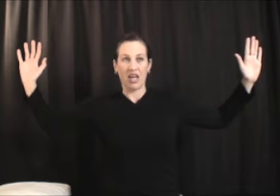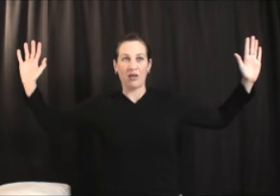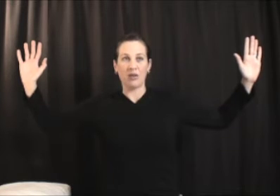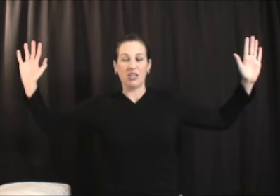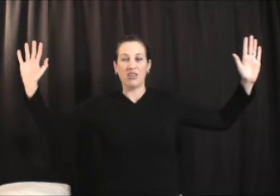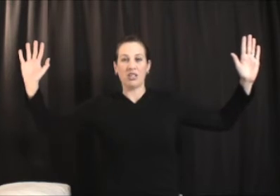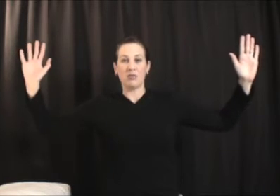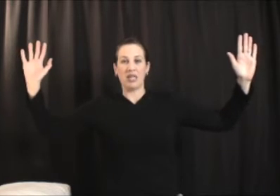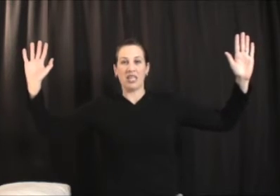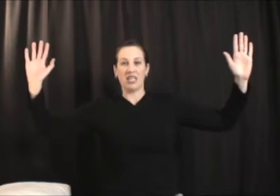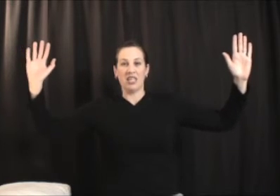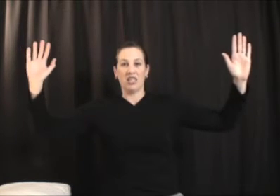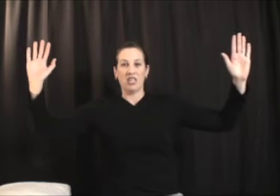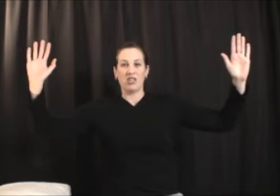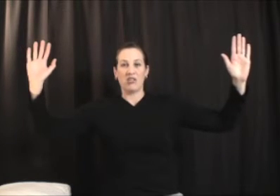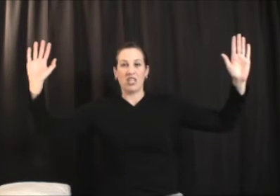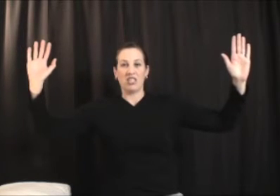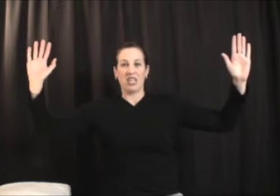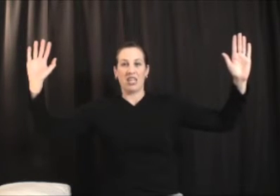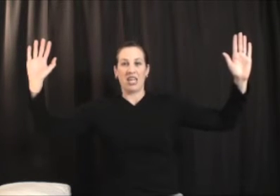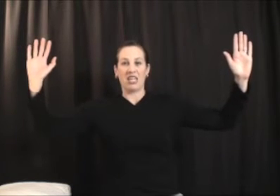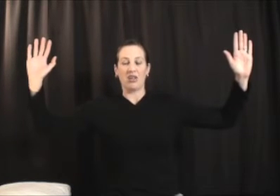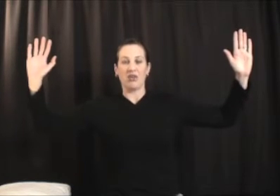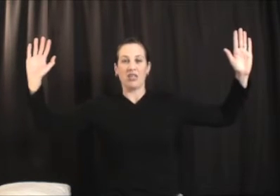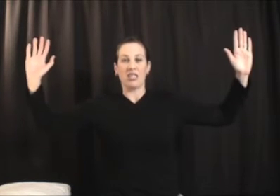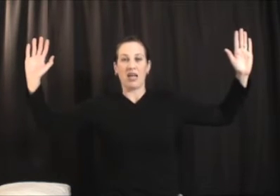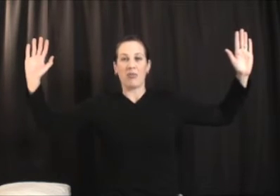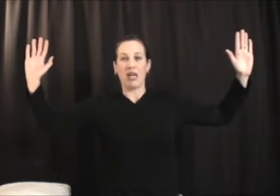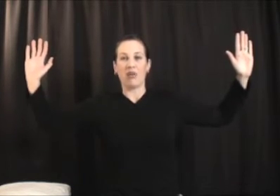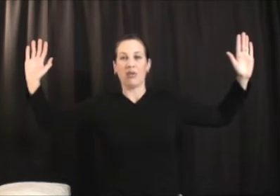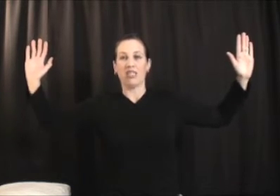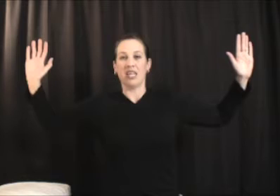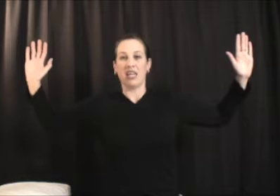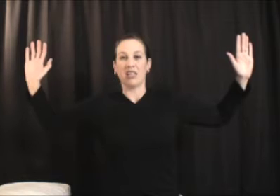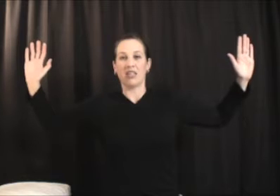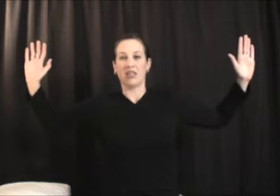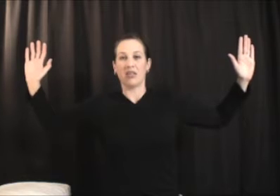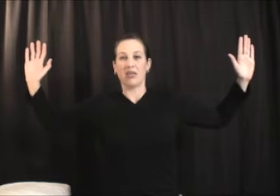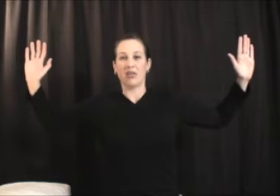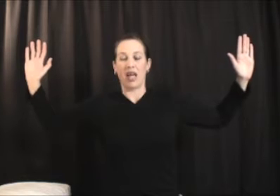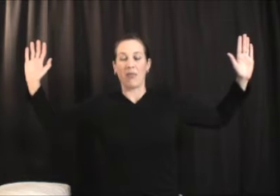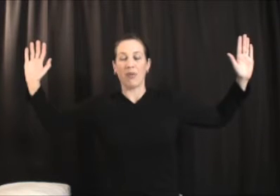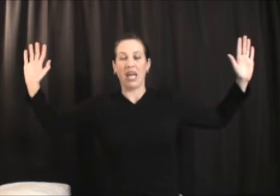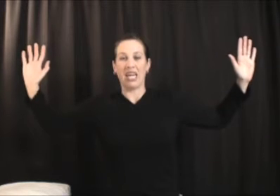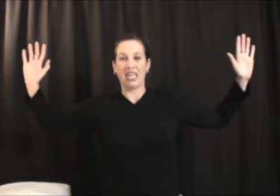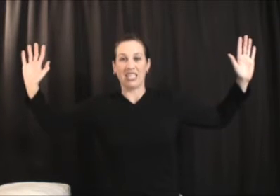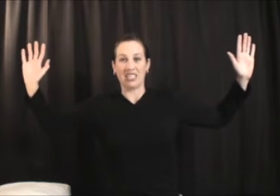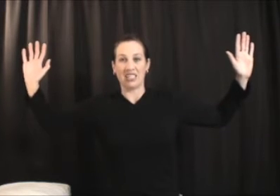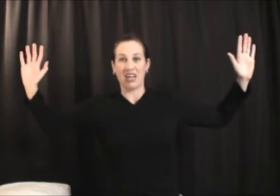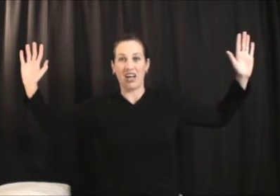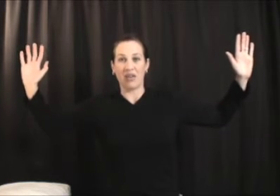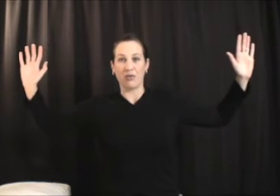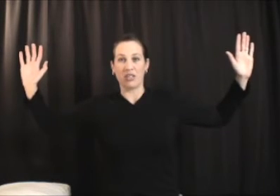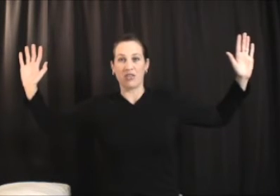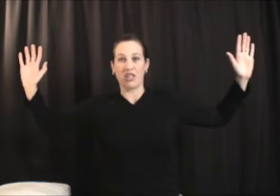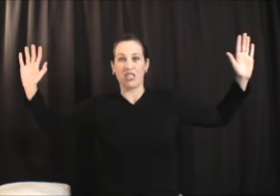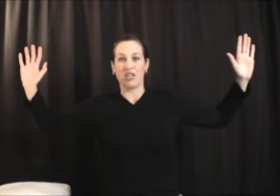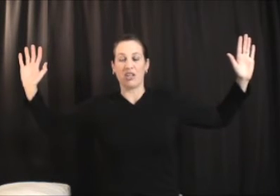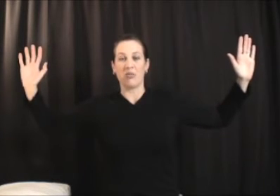Once you can begin stretching and you go into that pain, once that that pain is gone with stretching you can